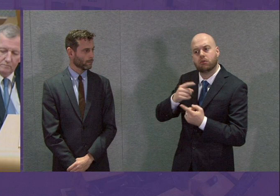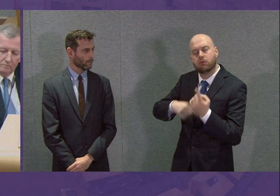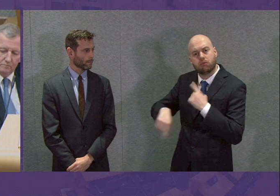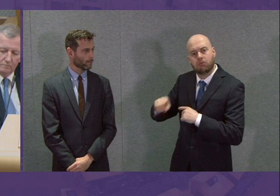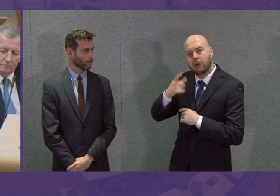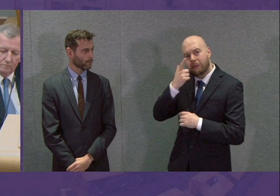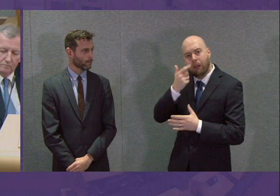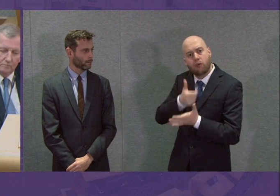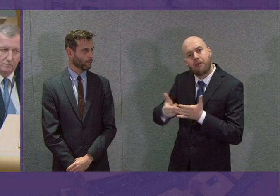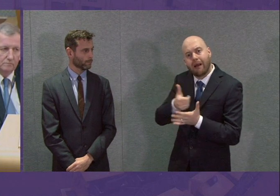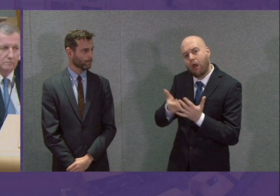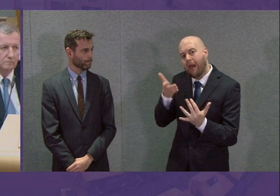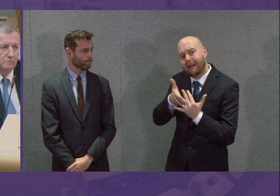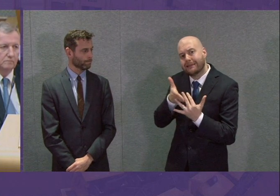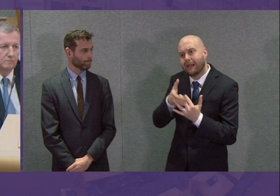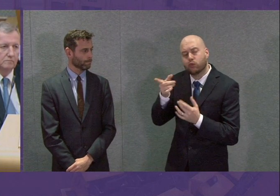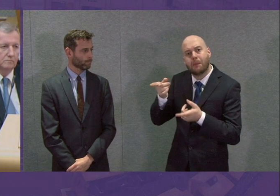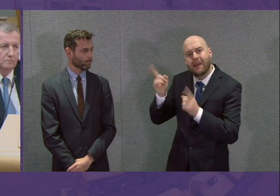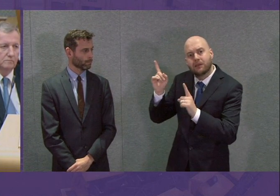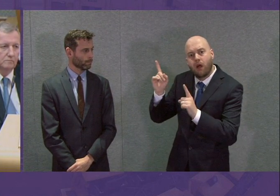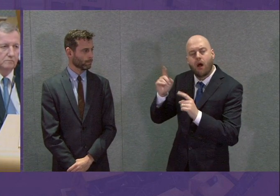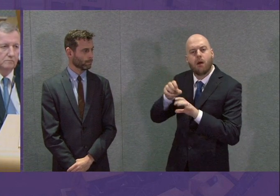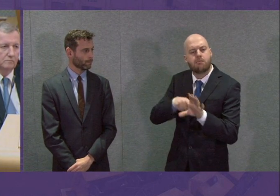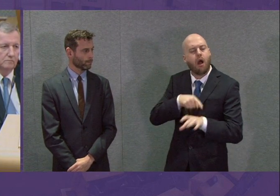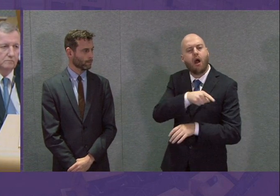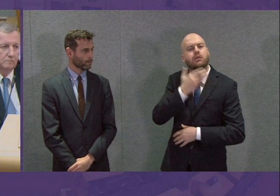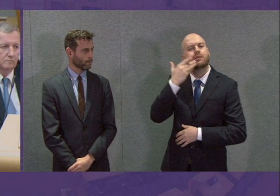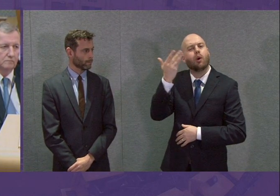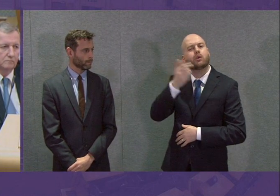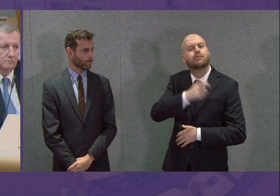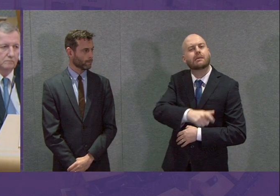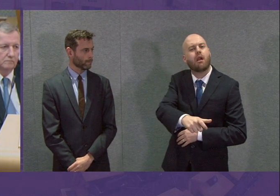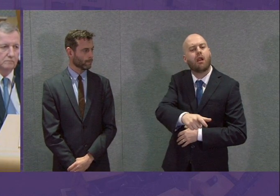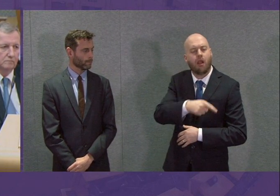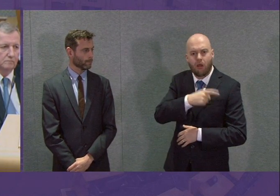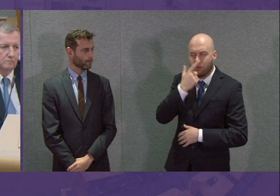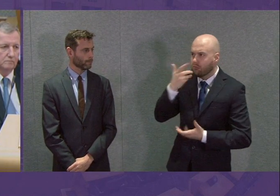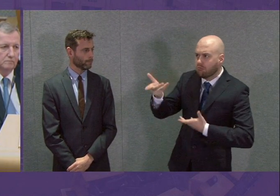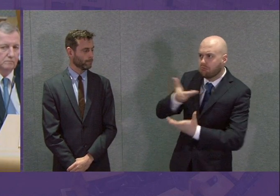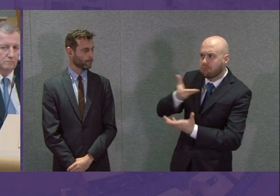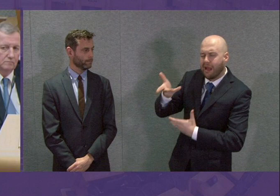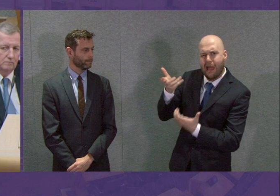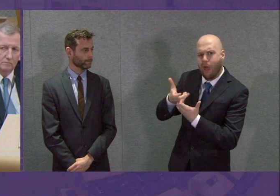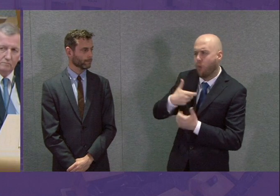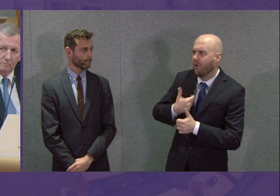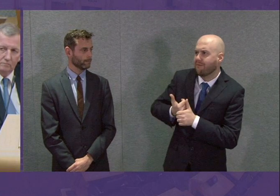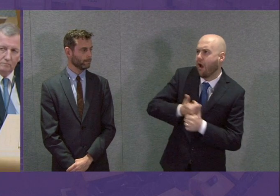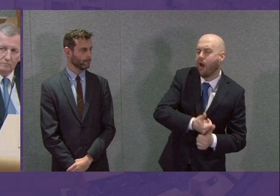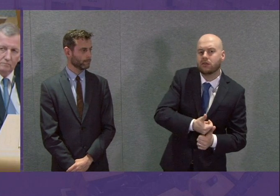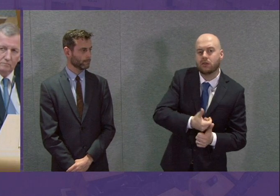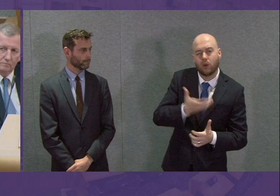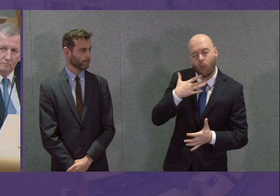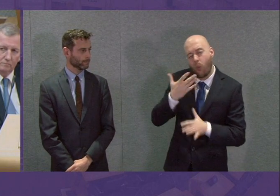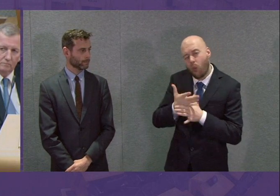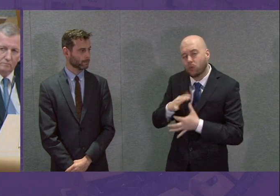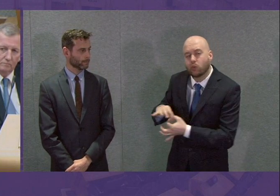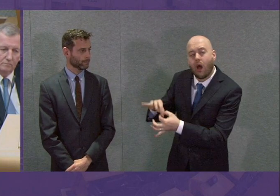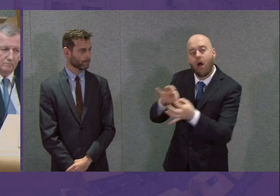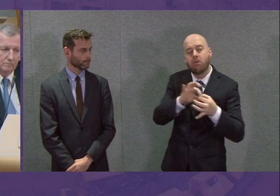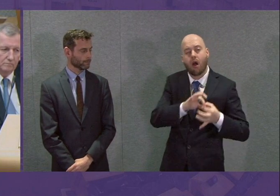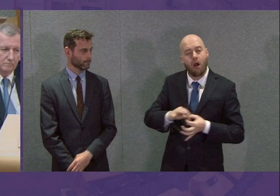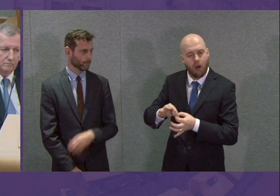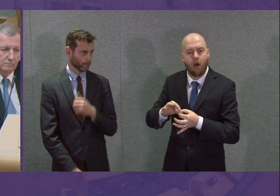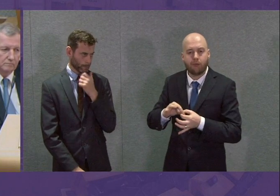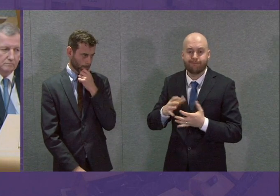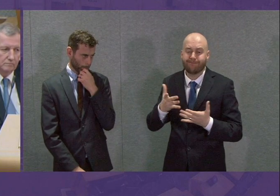regular access to ministers because we all have ideas and ways that we can help and so we can work together to deal with these already